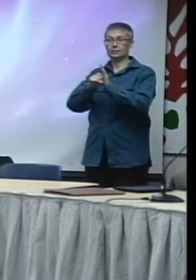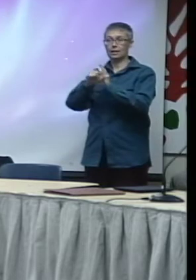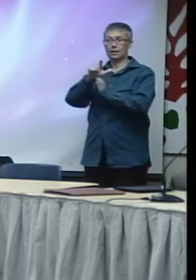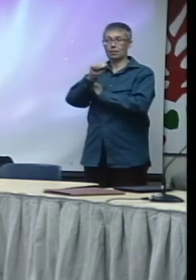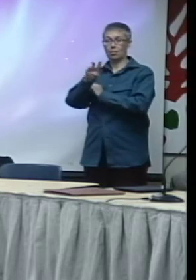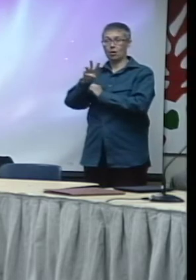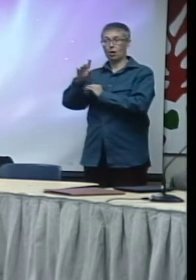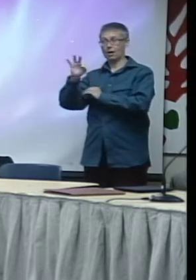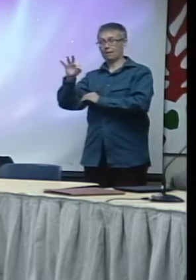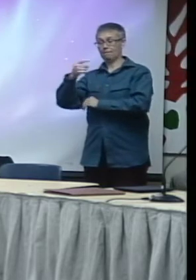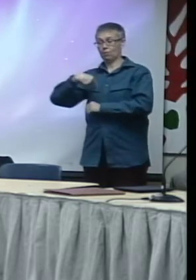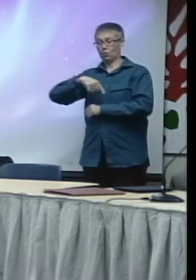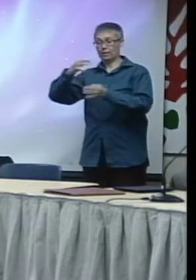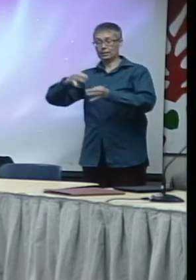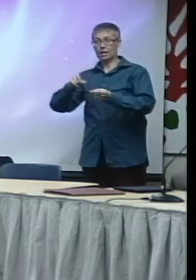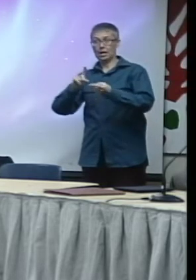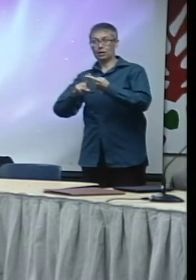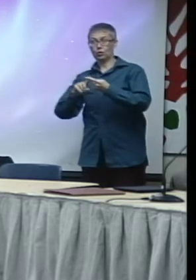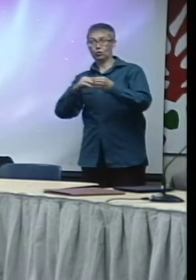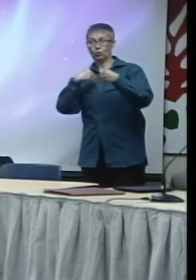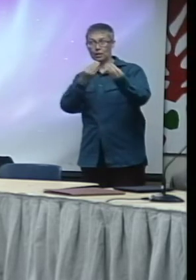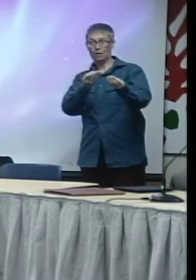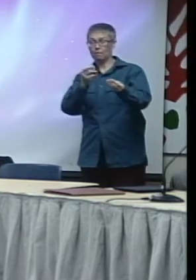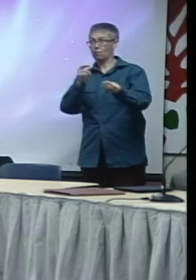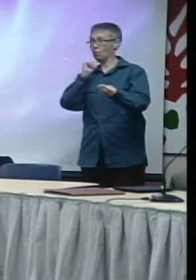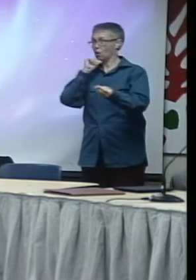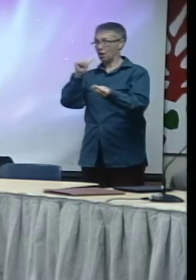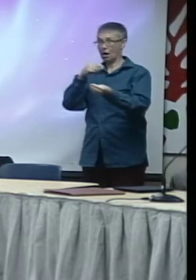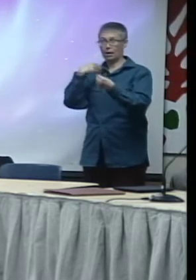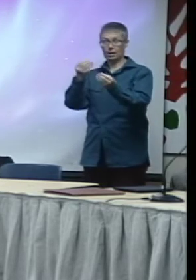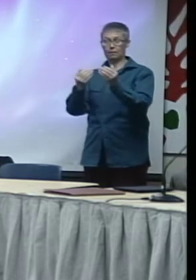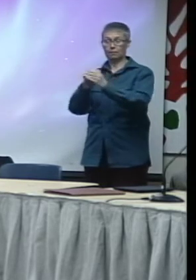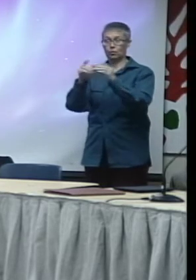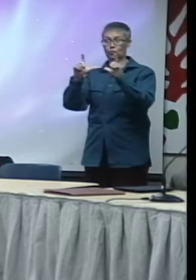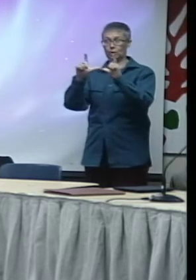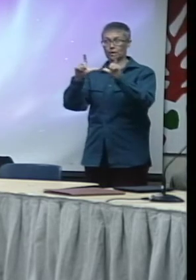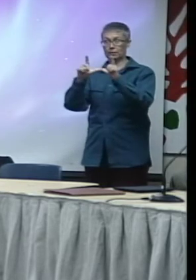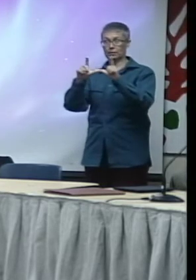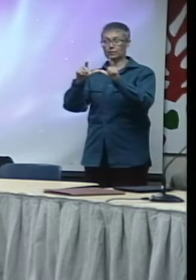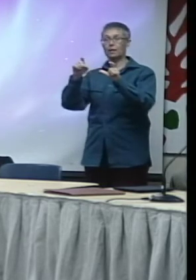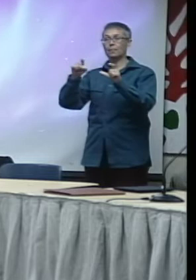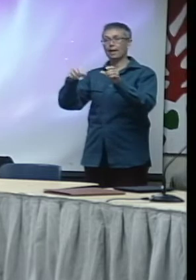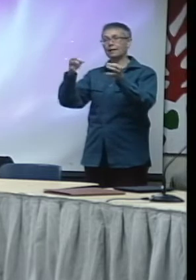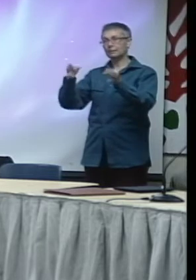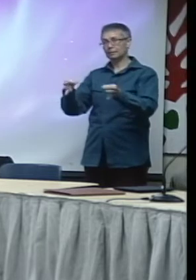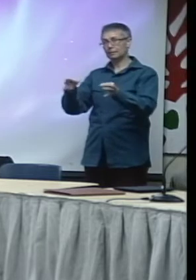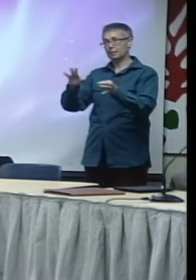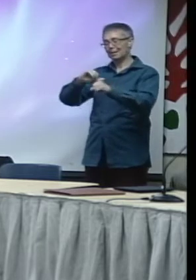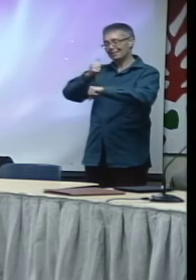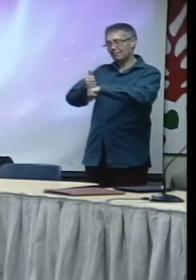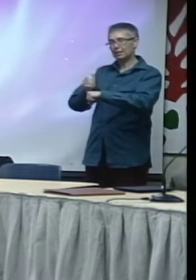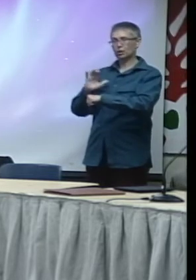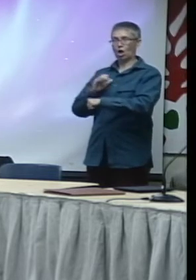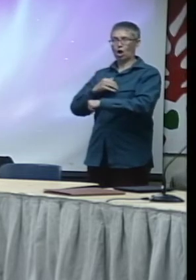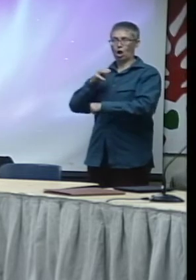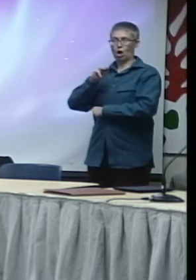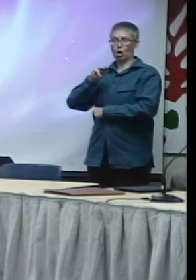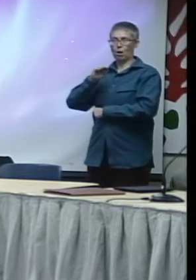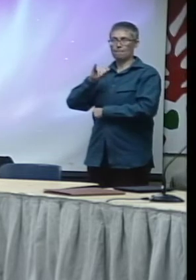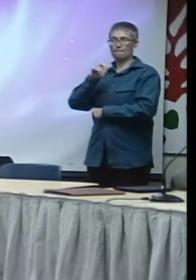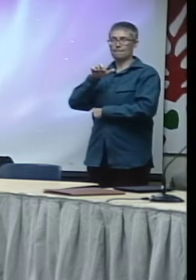or deny Comcast license resides in the franchising authority, which is Mayor David Narciewicz.